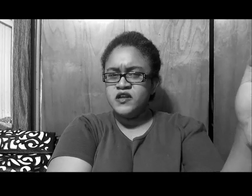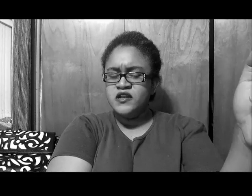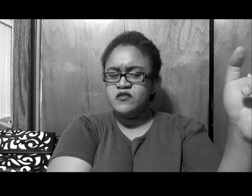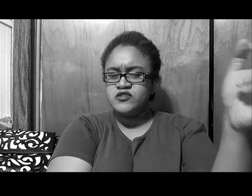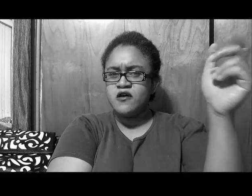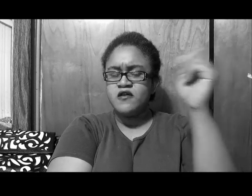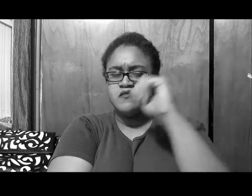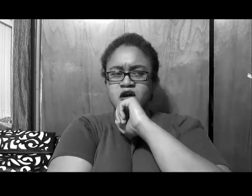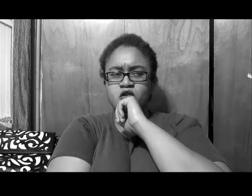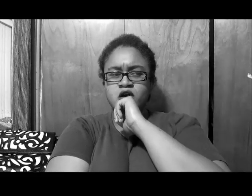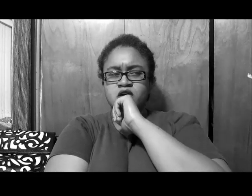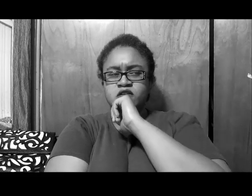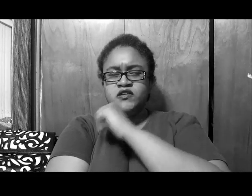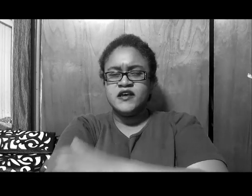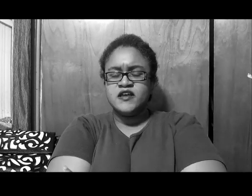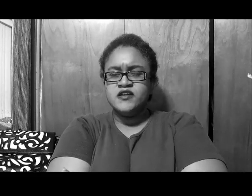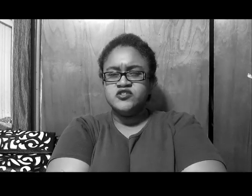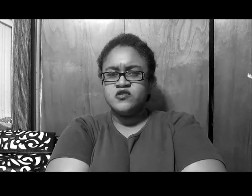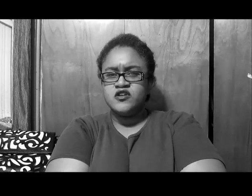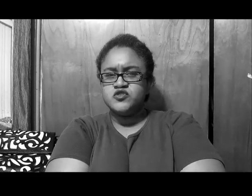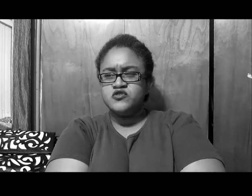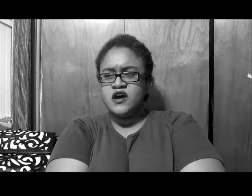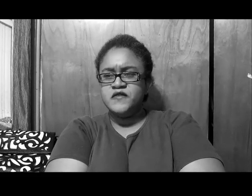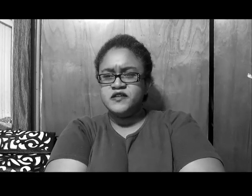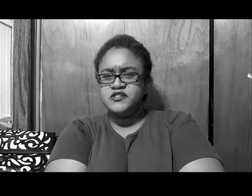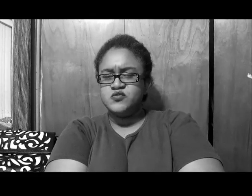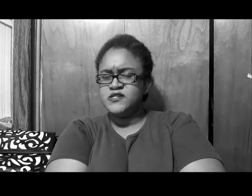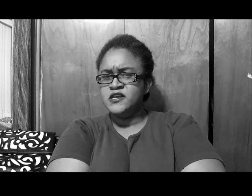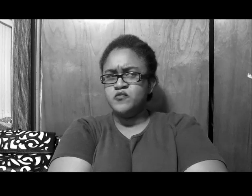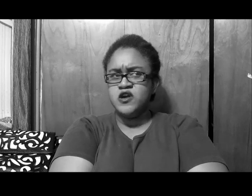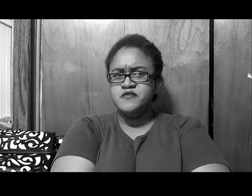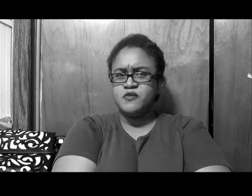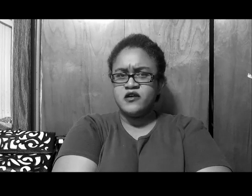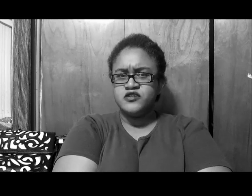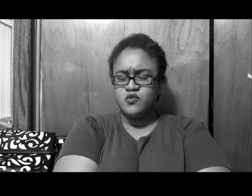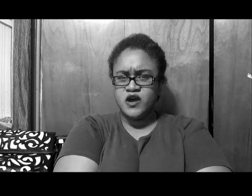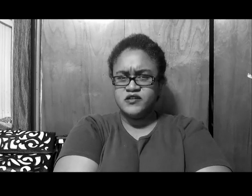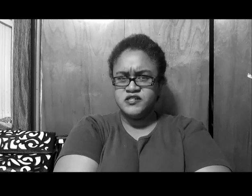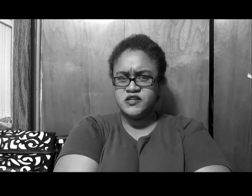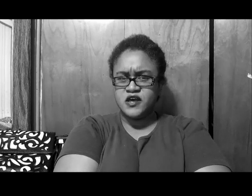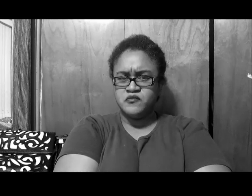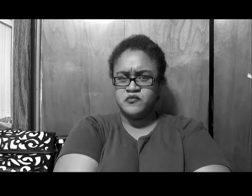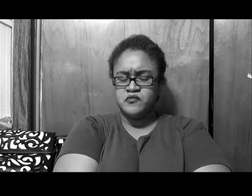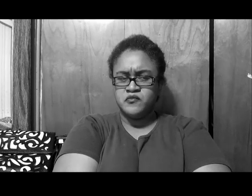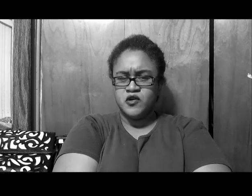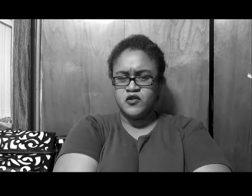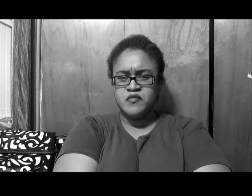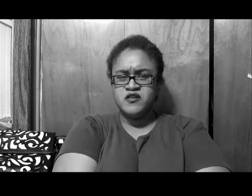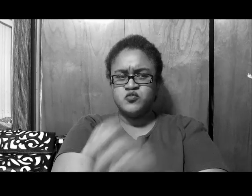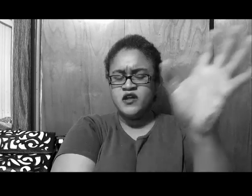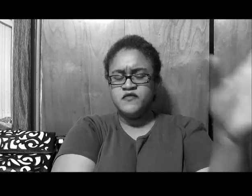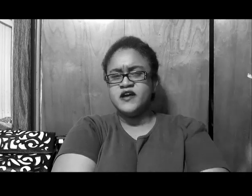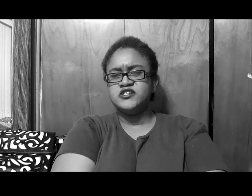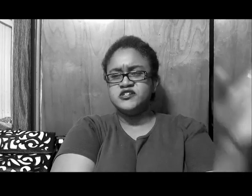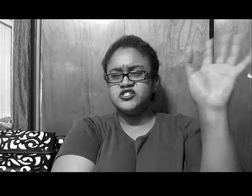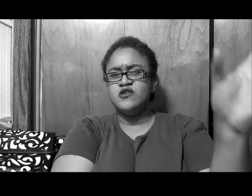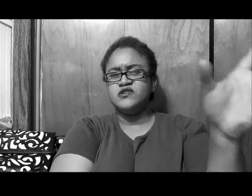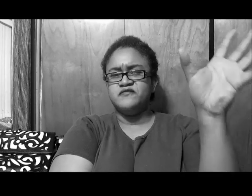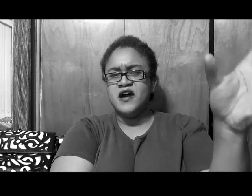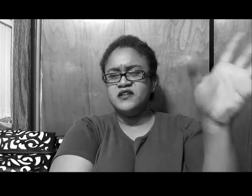Nene was talking about, that Kenya's doing all this for $2.50, we've seen it in previous, why could I swear I didn't see that, okay, but I was waiting for, like I said, the show to finally